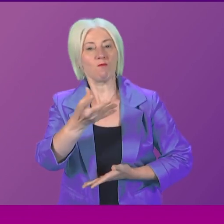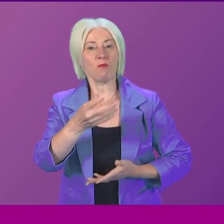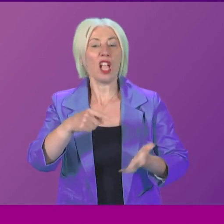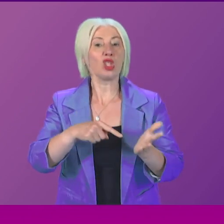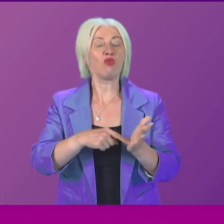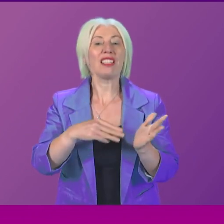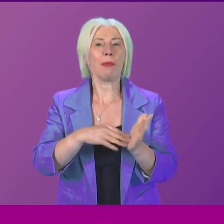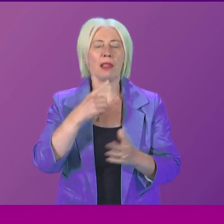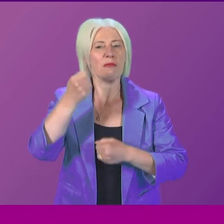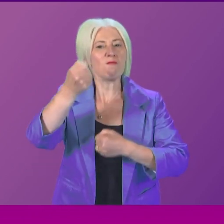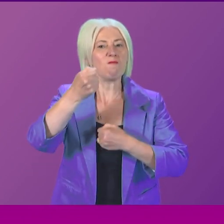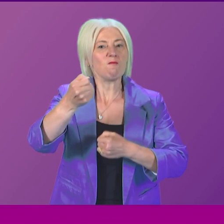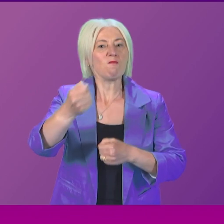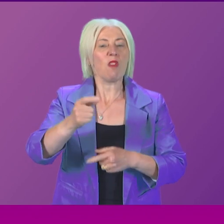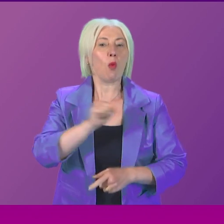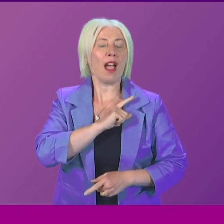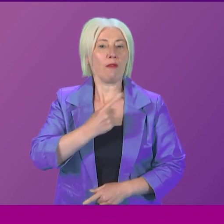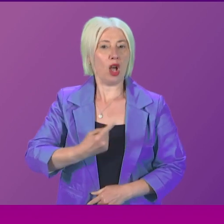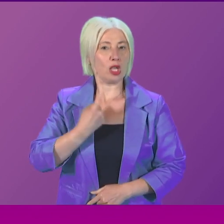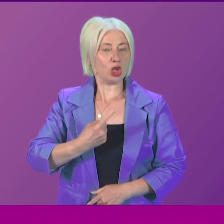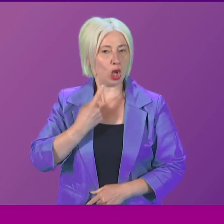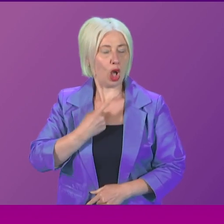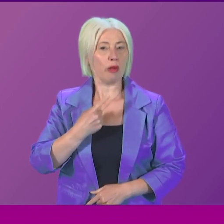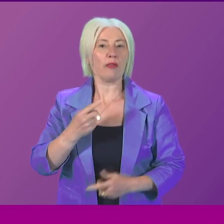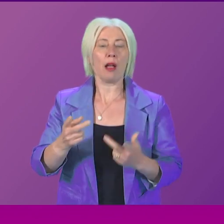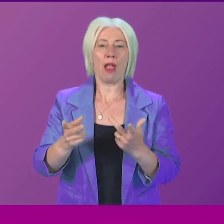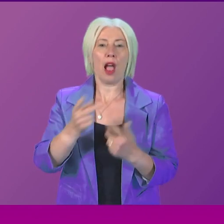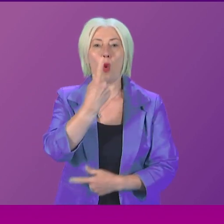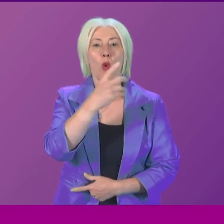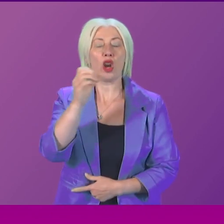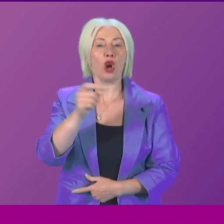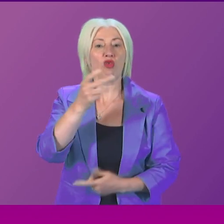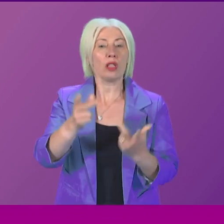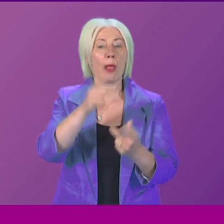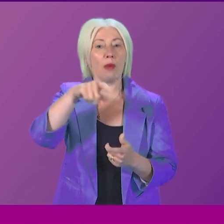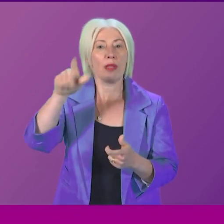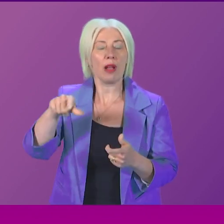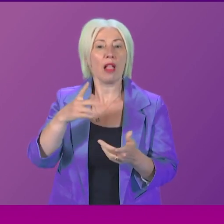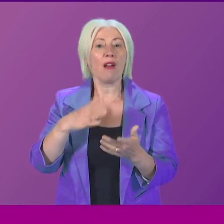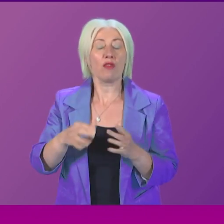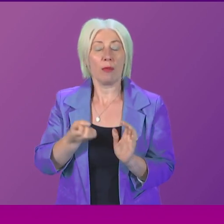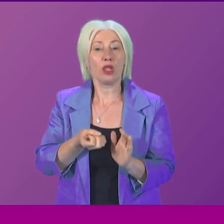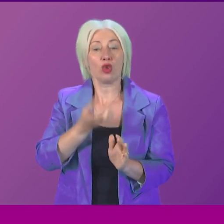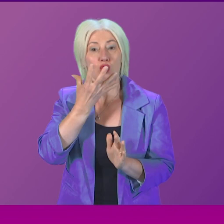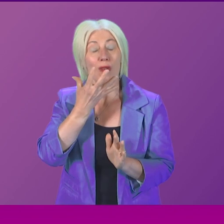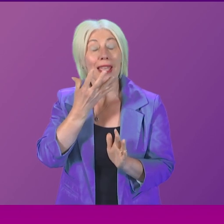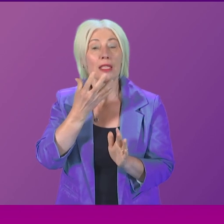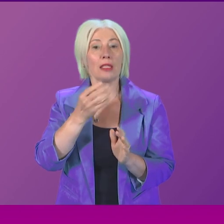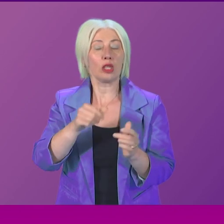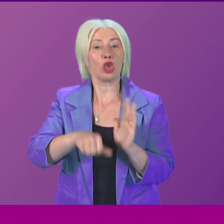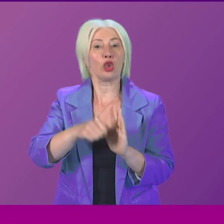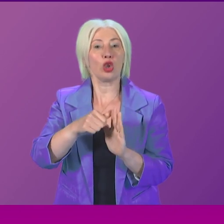protested on behalf of herself and a group of more than 100 other patients of the disgraced surgeon, Sam Eljamil.